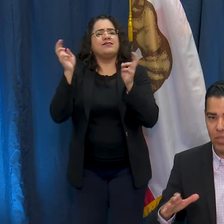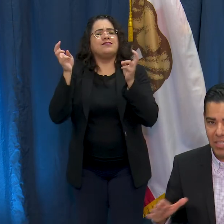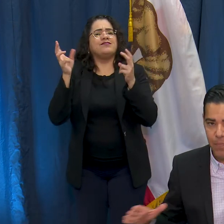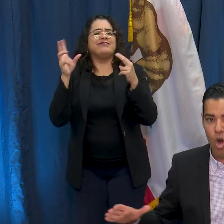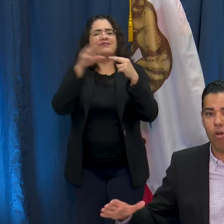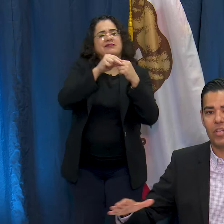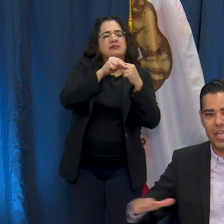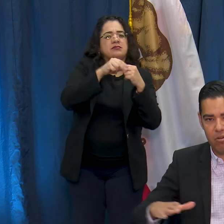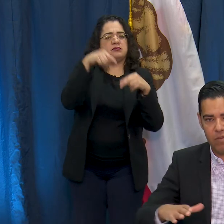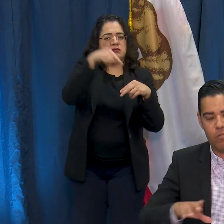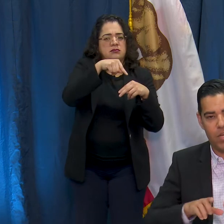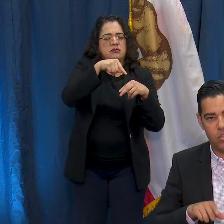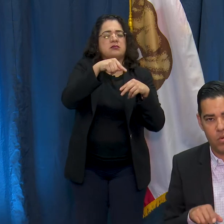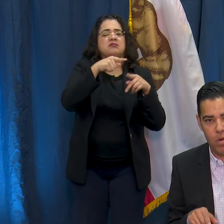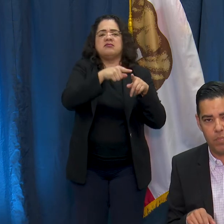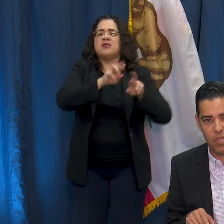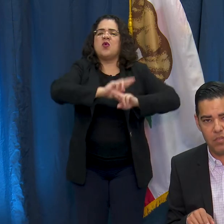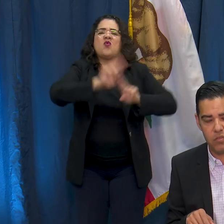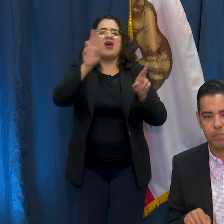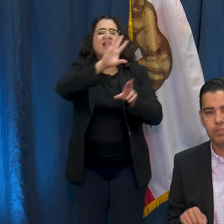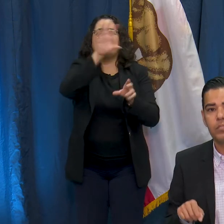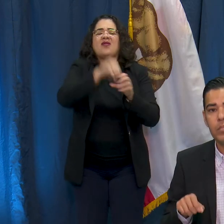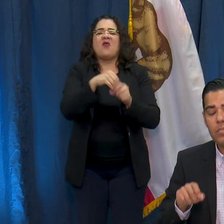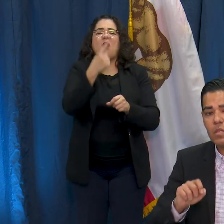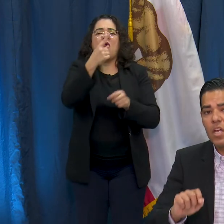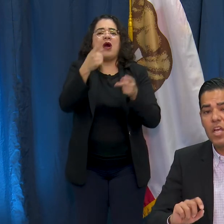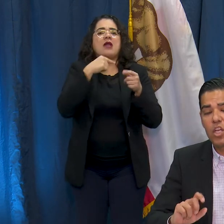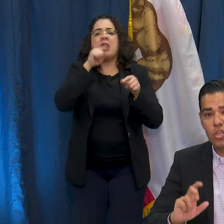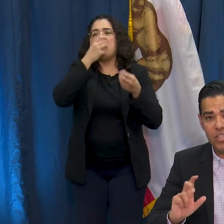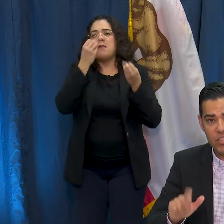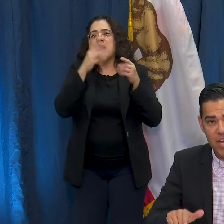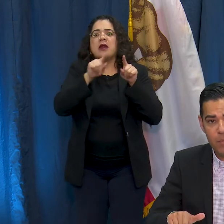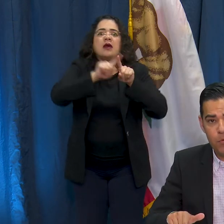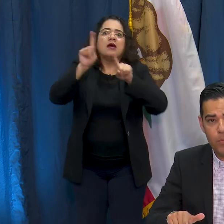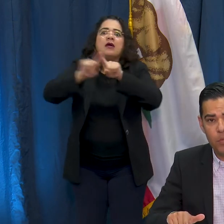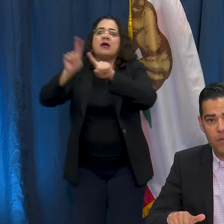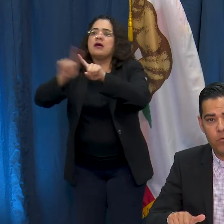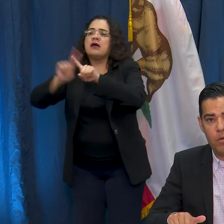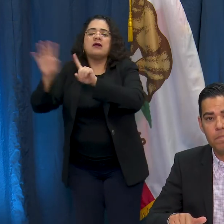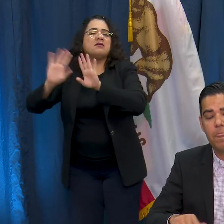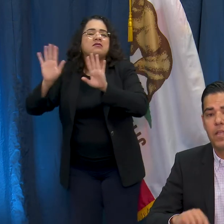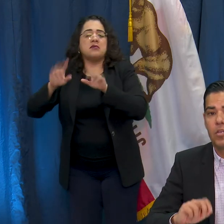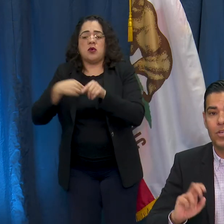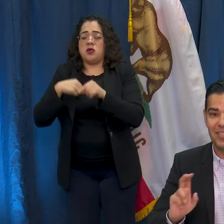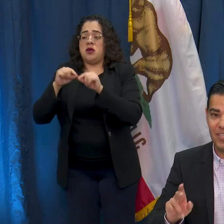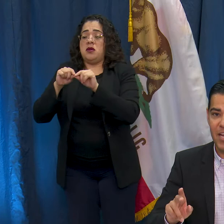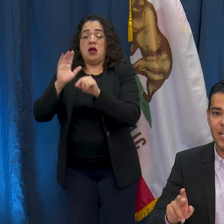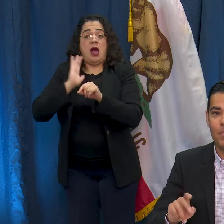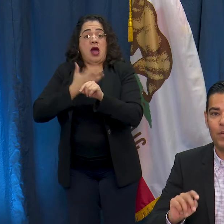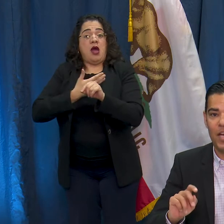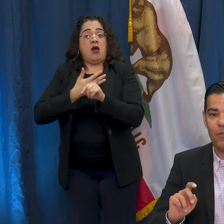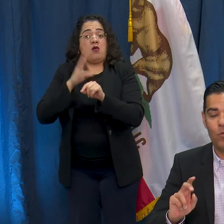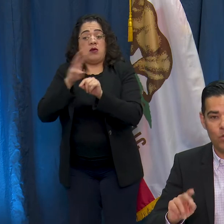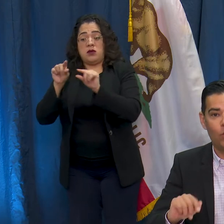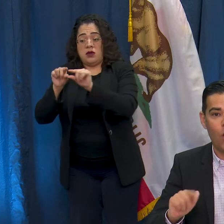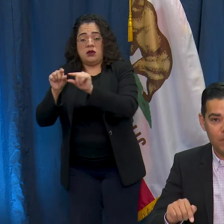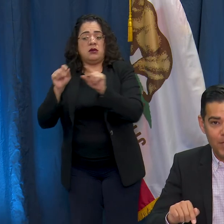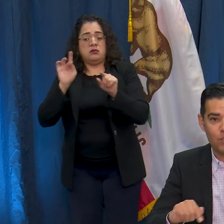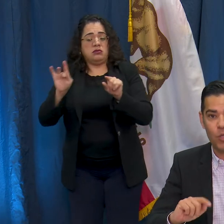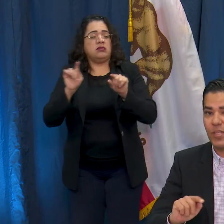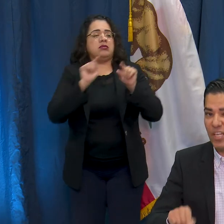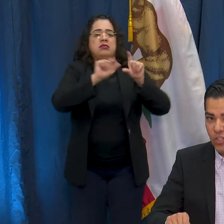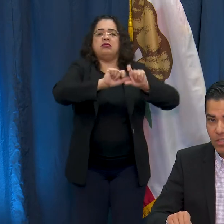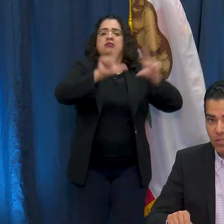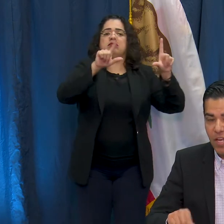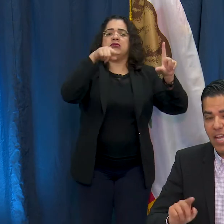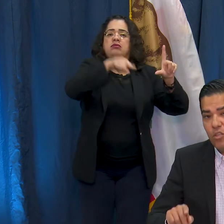easier so we can keep all the county information in one place. You can sign up through their platform, you can sign up for the Long